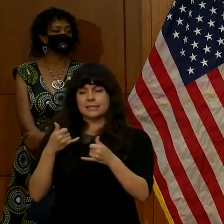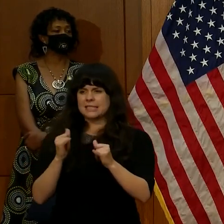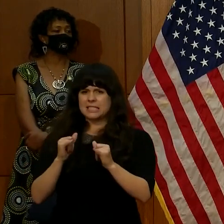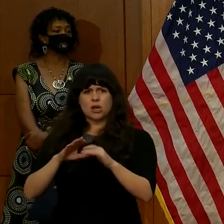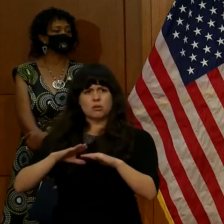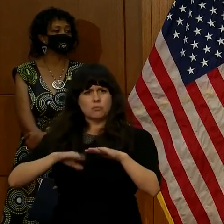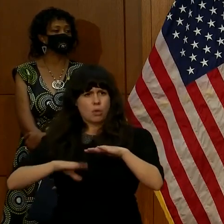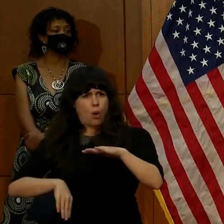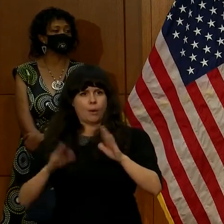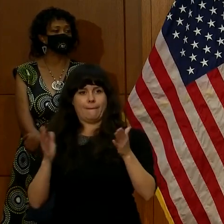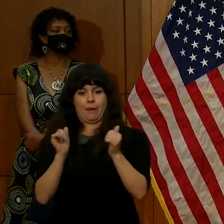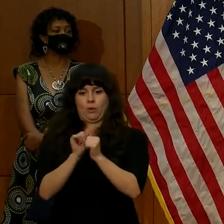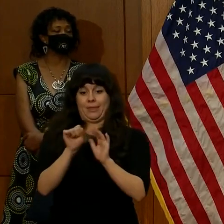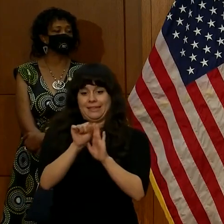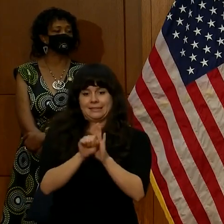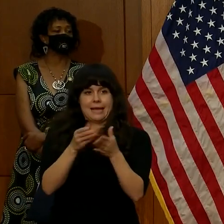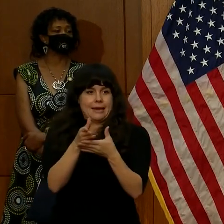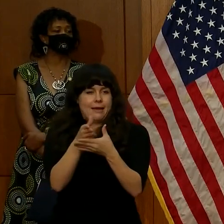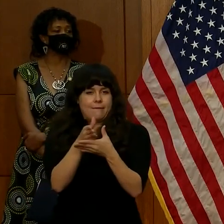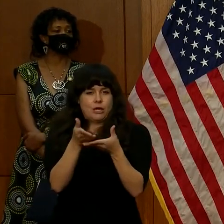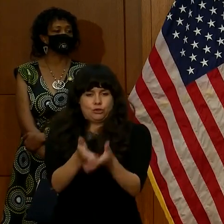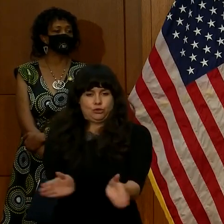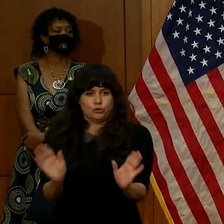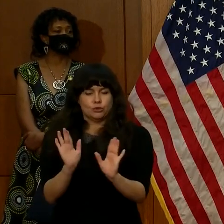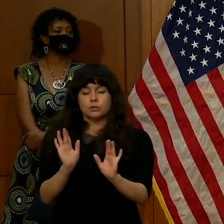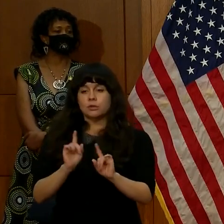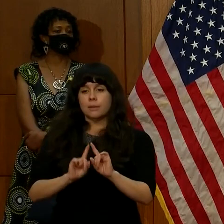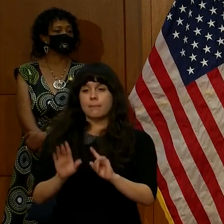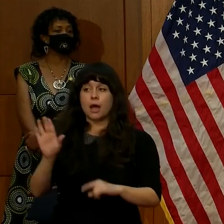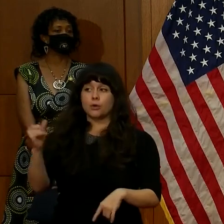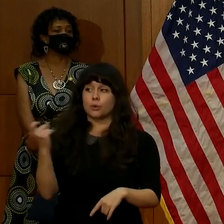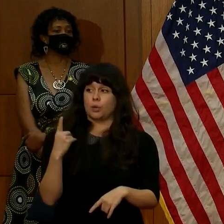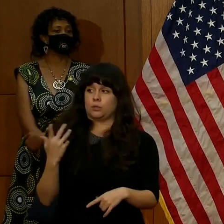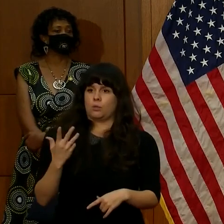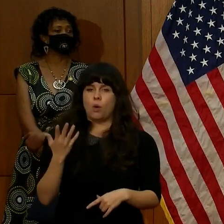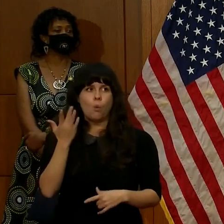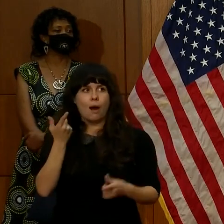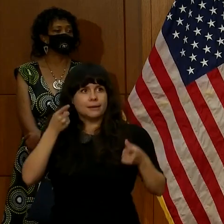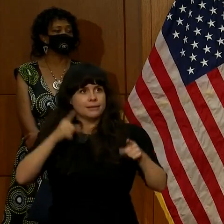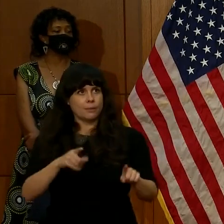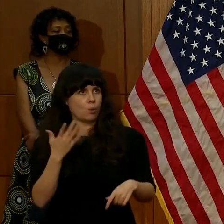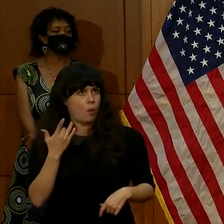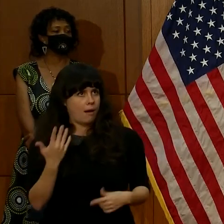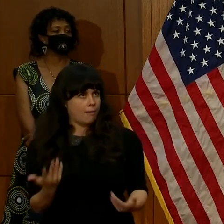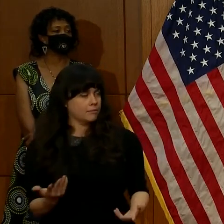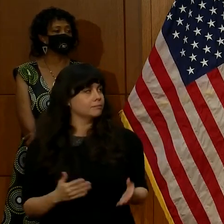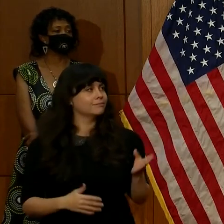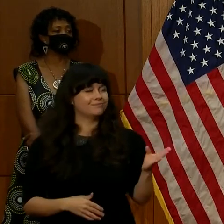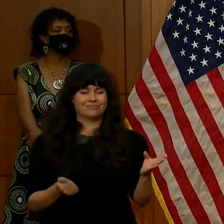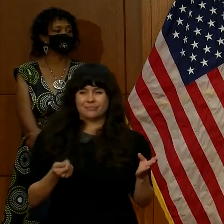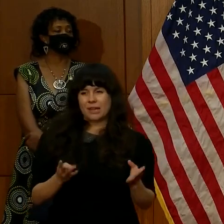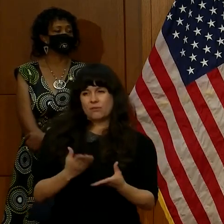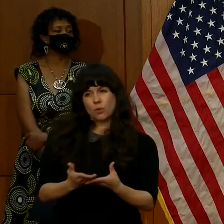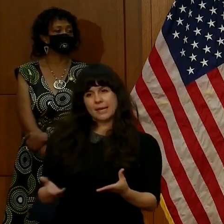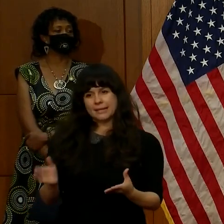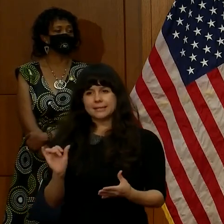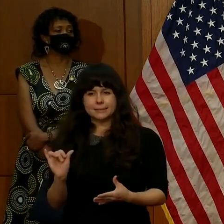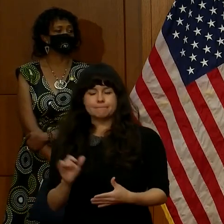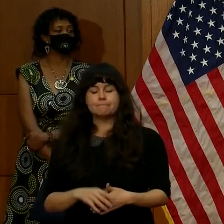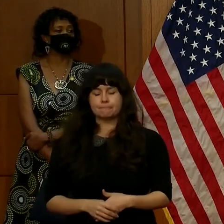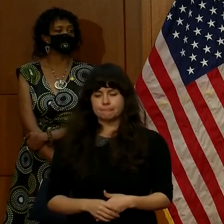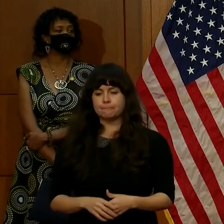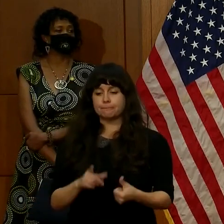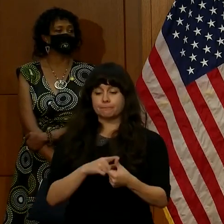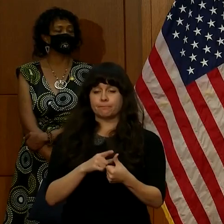state average. But your question is, why is this happening? And a couple of things I would say. One is